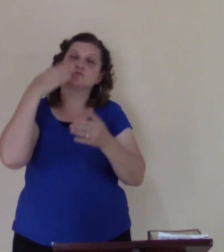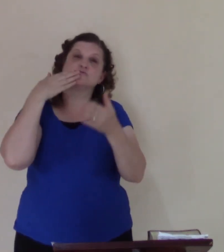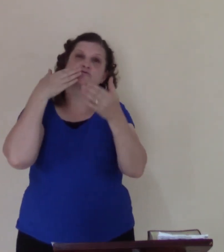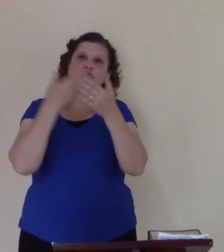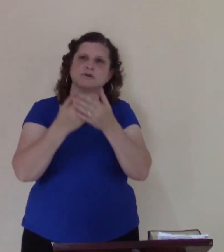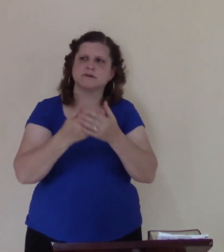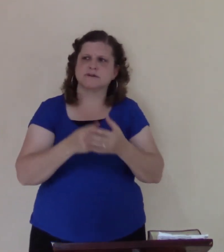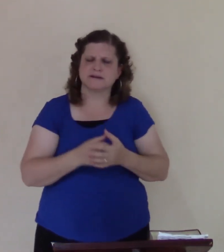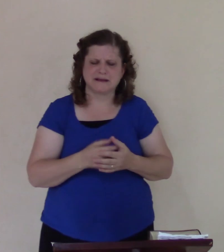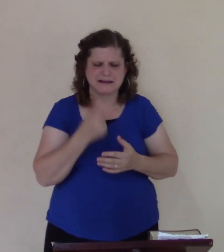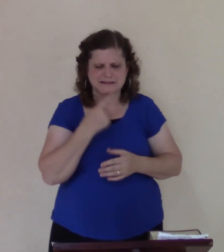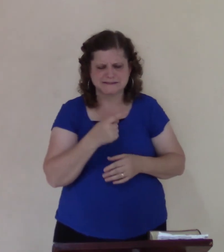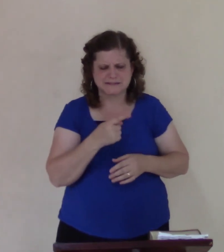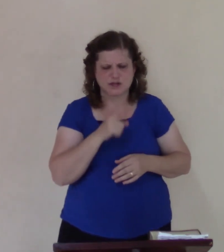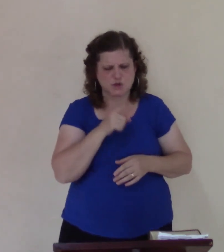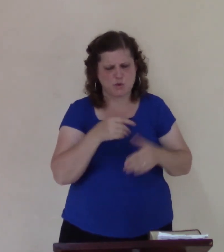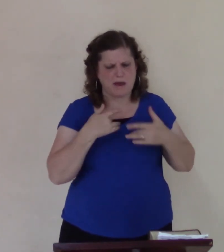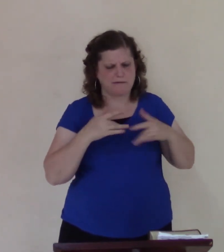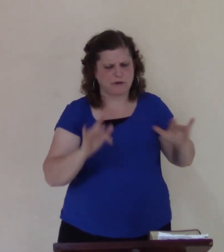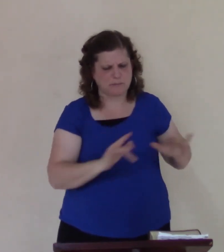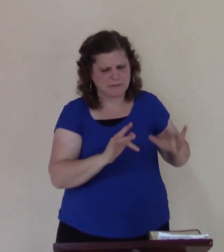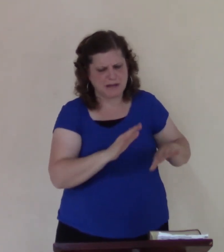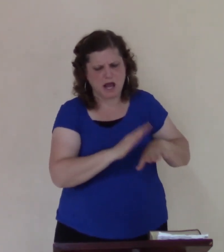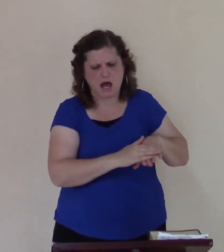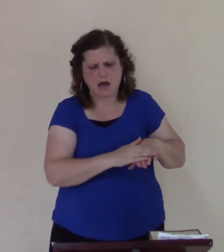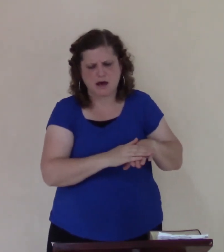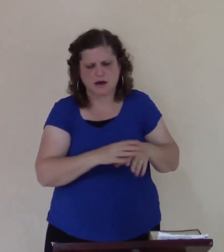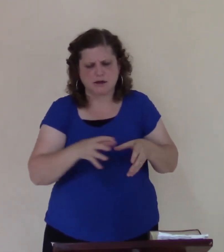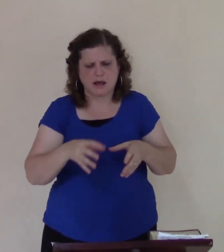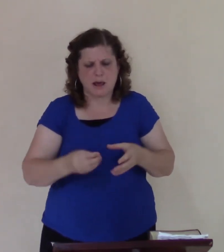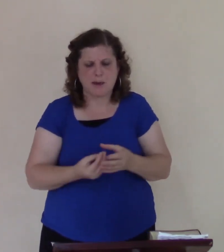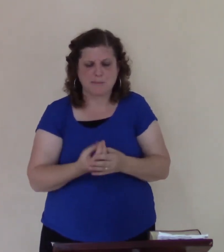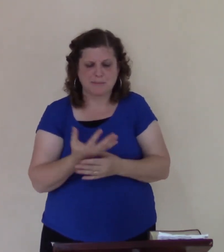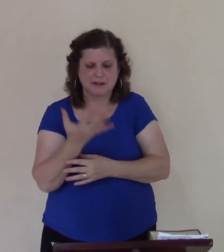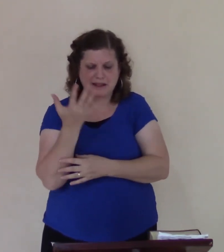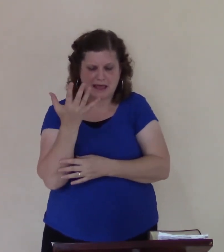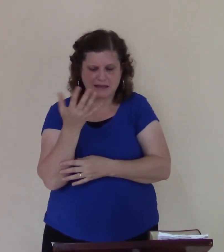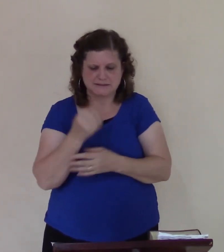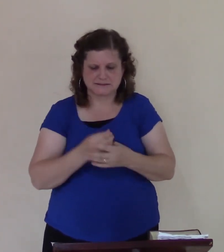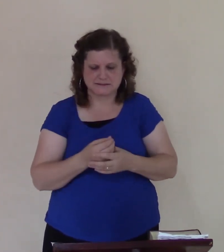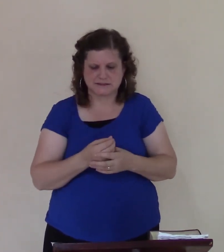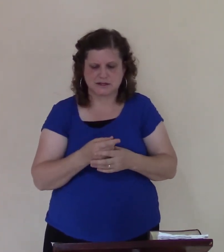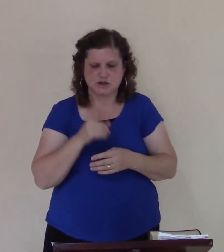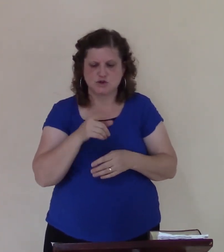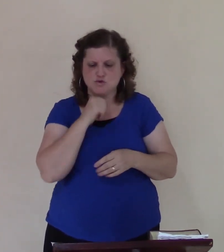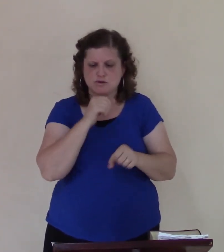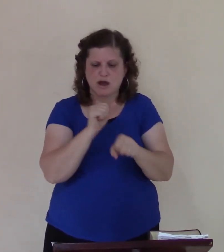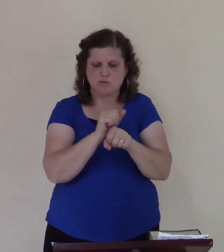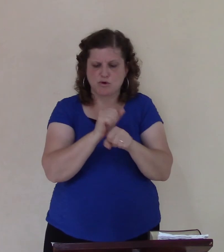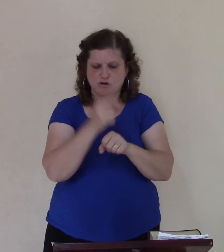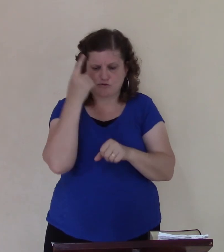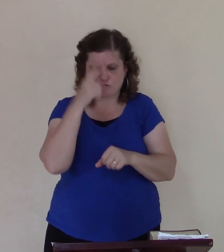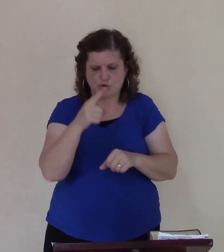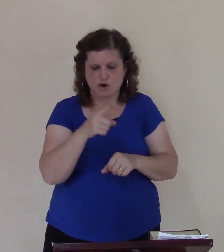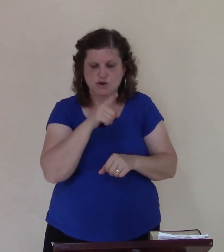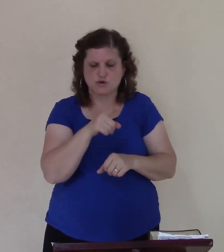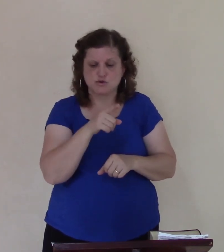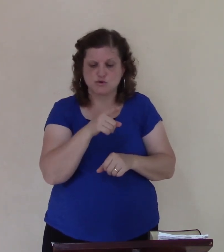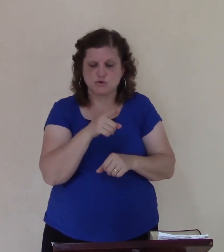on this Lord to the which thou hast not later and not before this John neither made us it grow